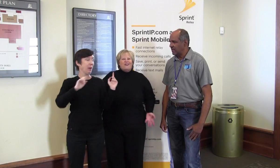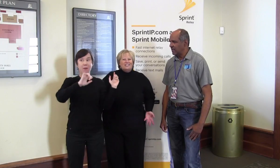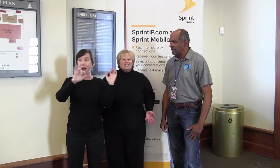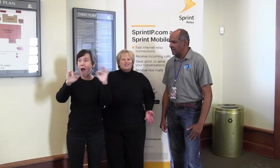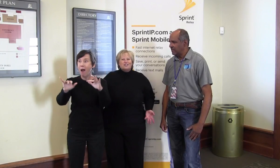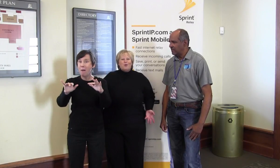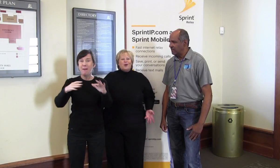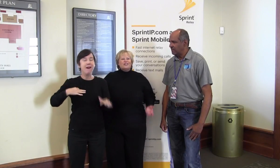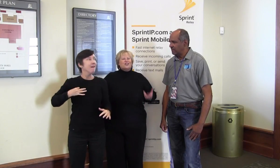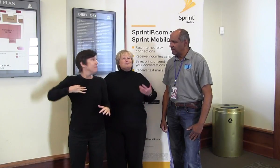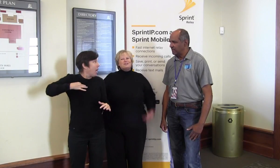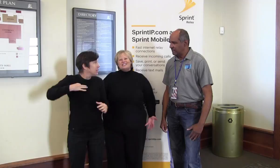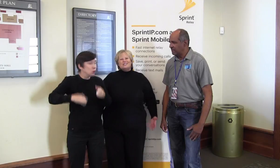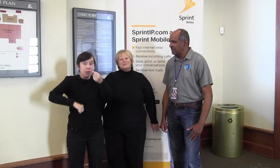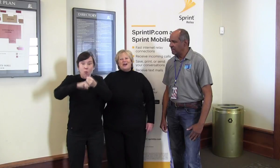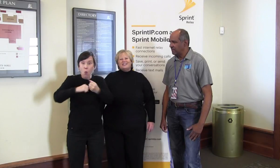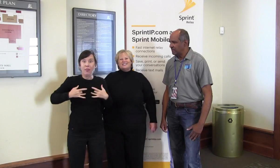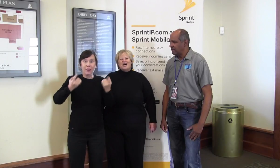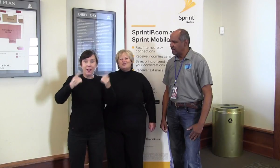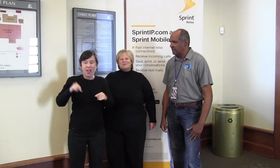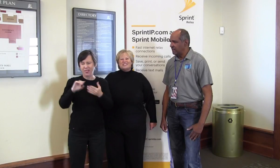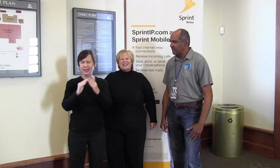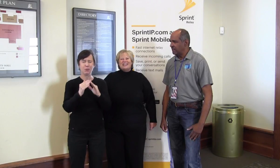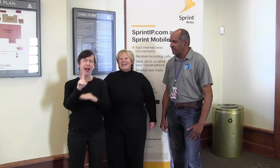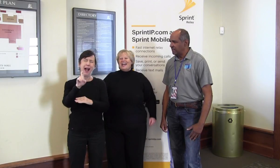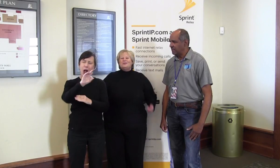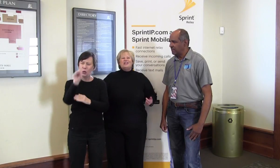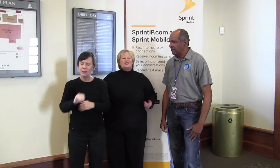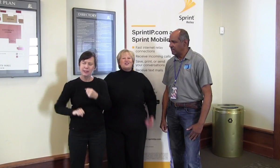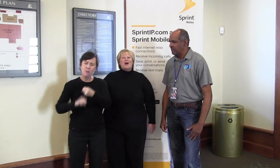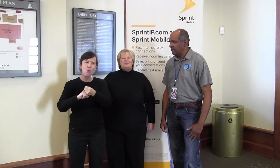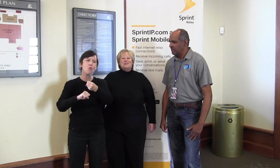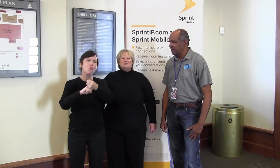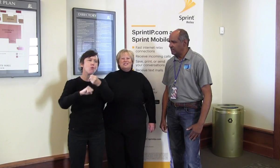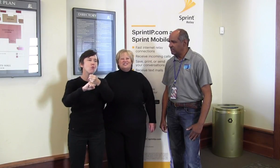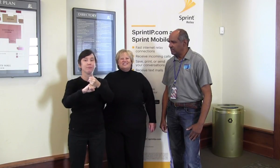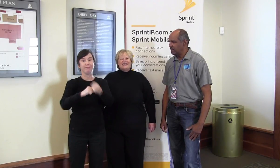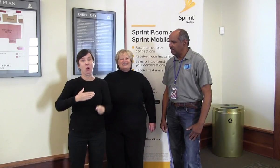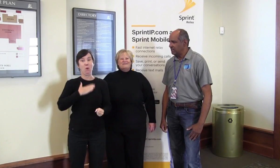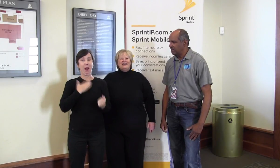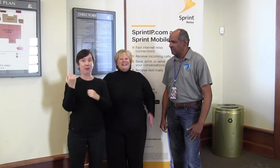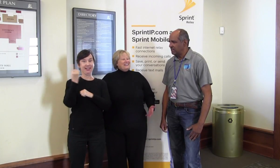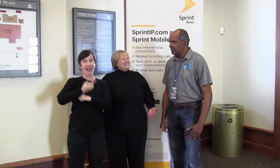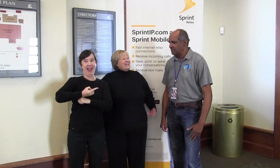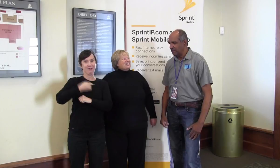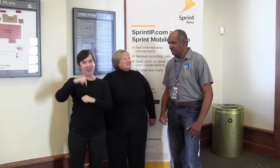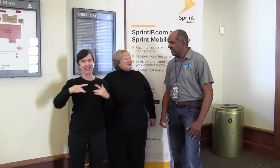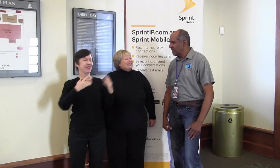volunteer support. The community is behind us 100%. And we are so happy to be here today. Thank you, Joey.